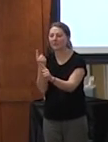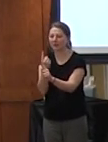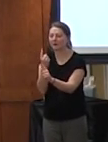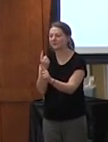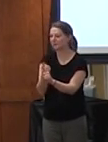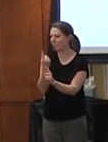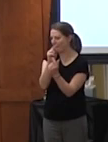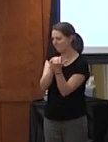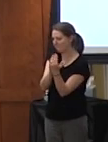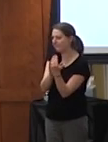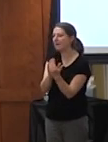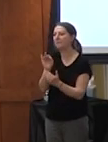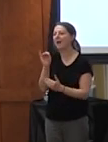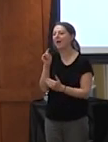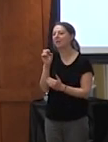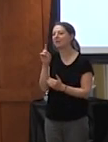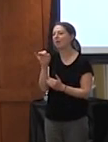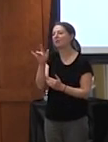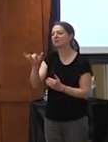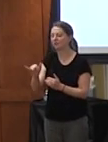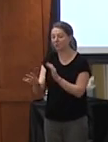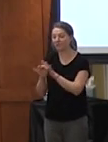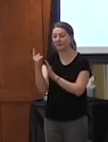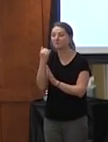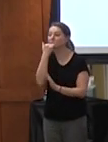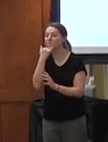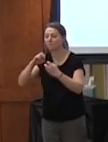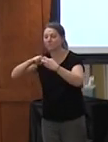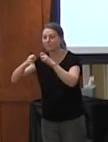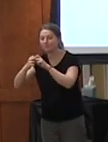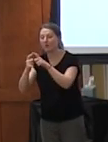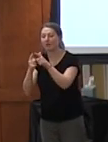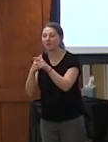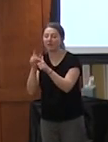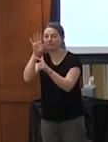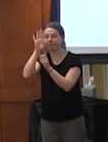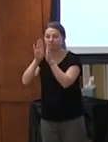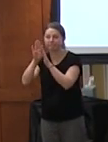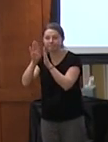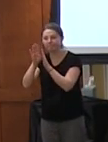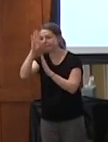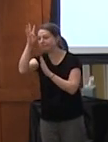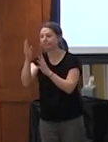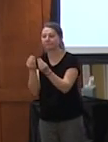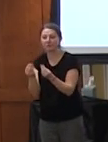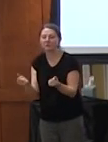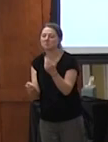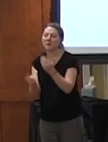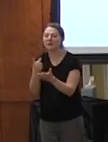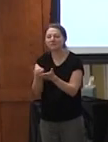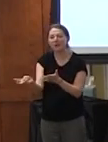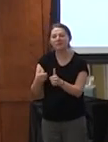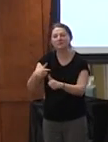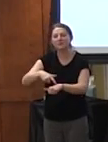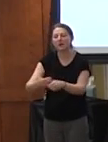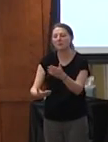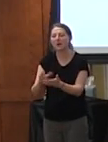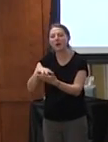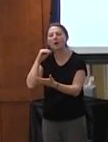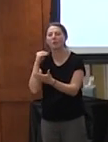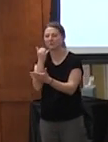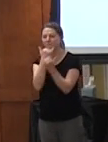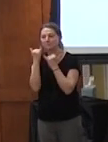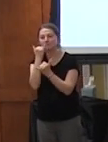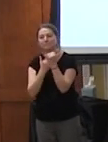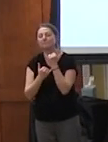methodology you find something that's wrong and then you create a solution it may not work the first time but you learn from your